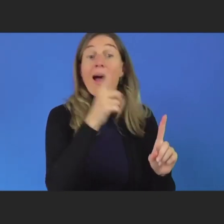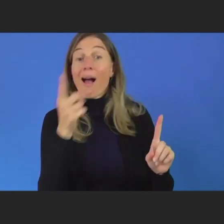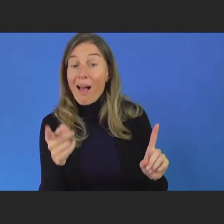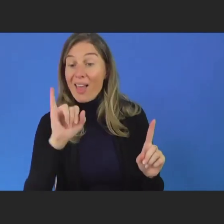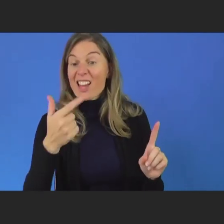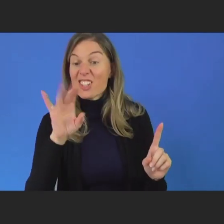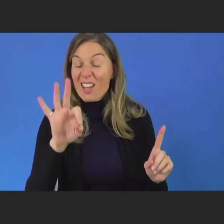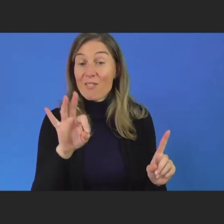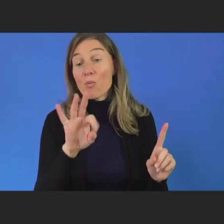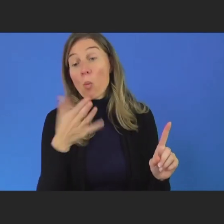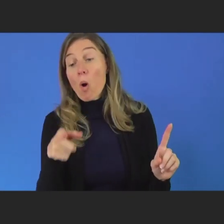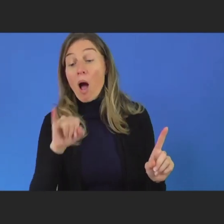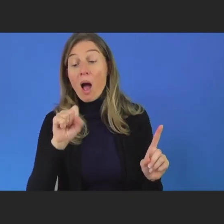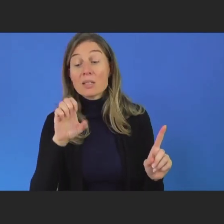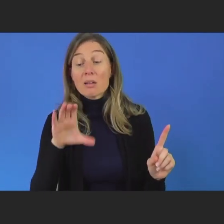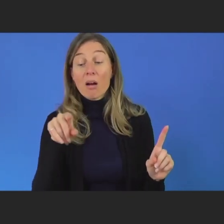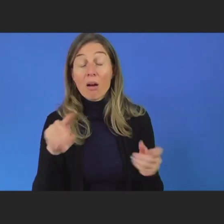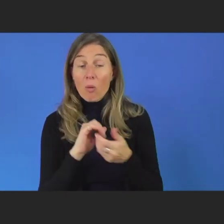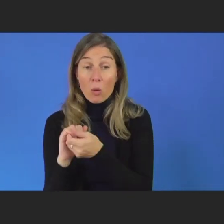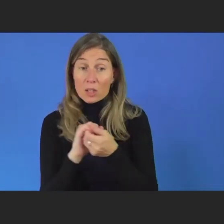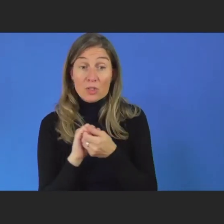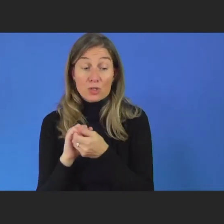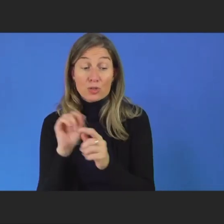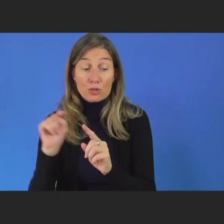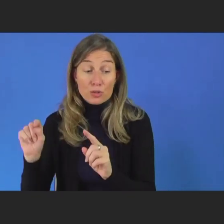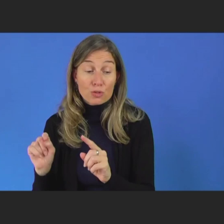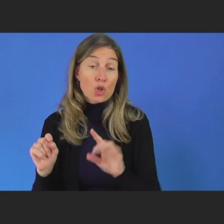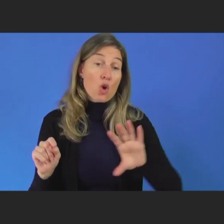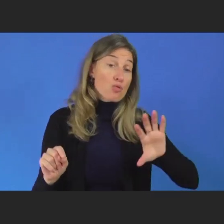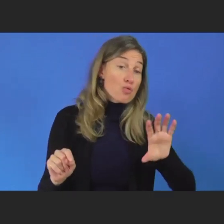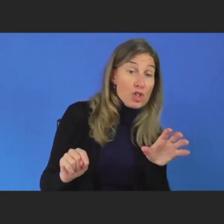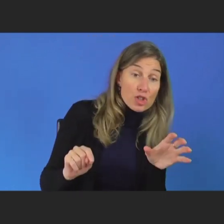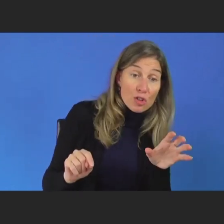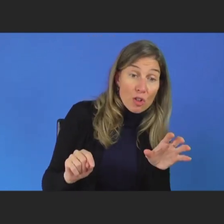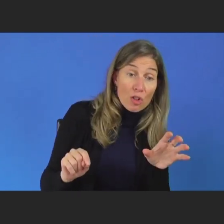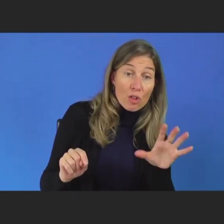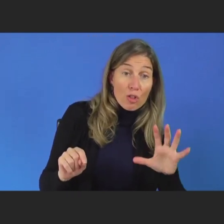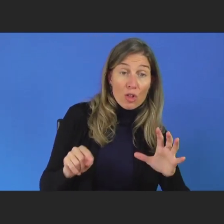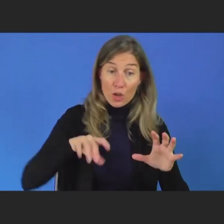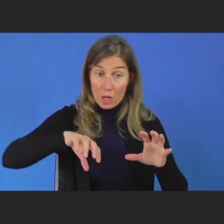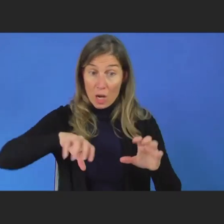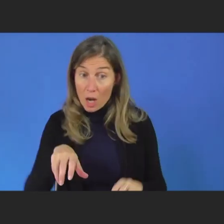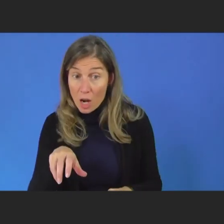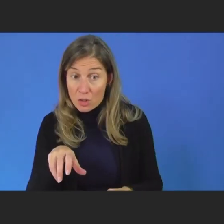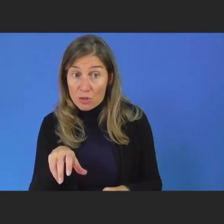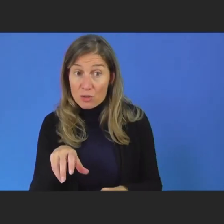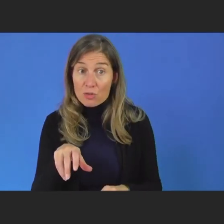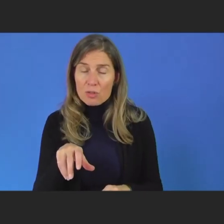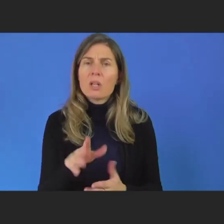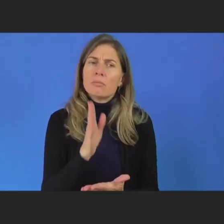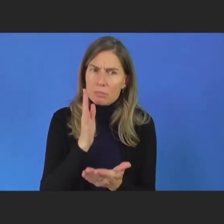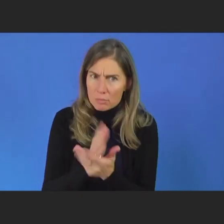ISOC organizations and regional and national IGFs to make sure that accessibility